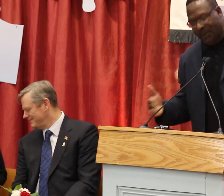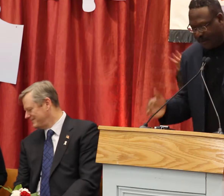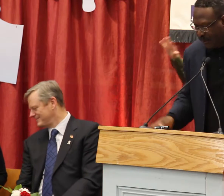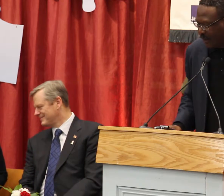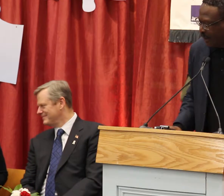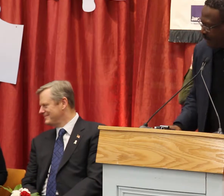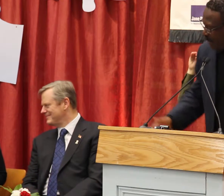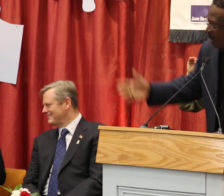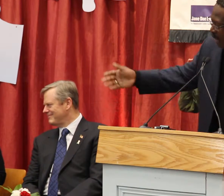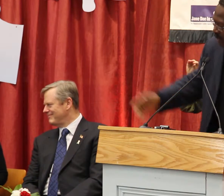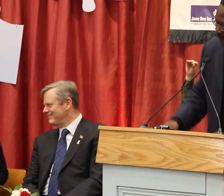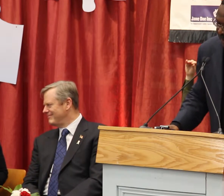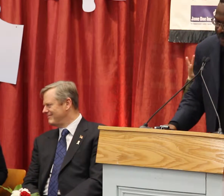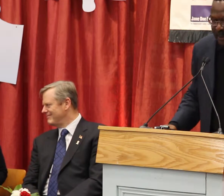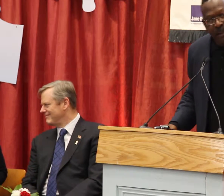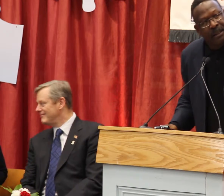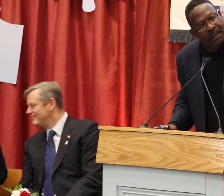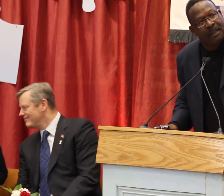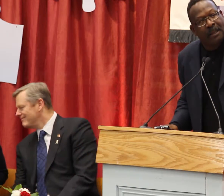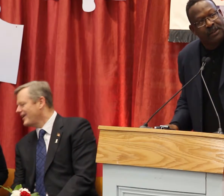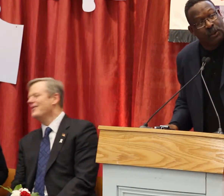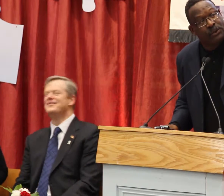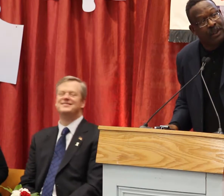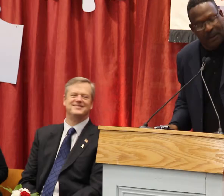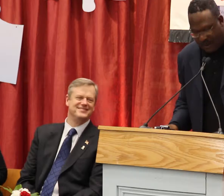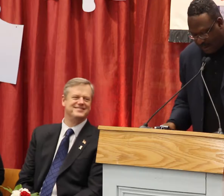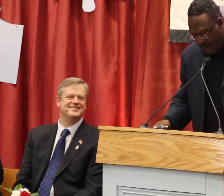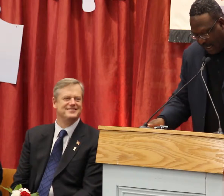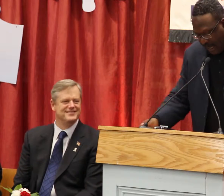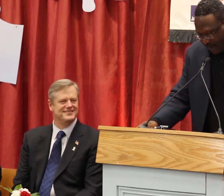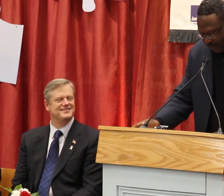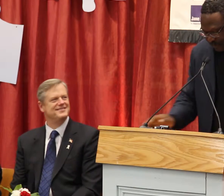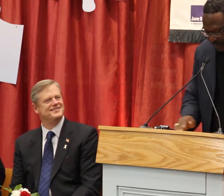we've decided to do to be part of the solution here.